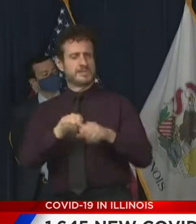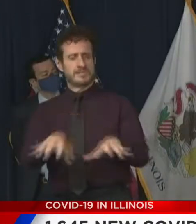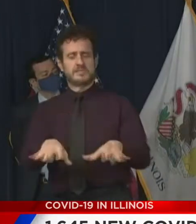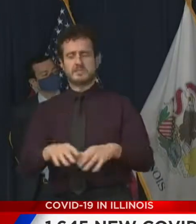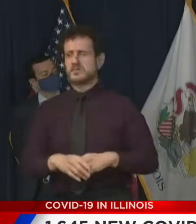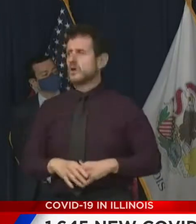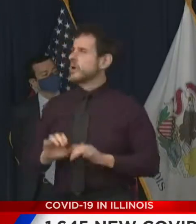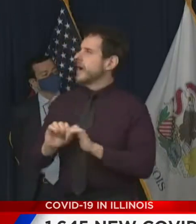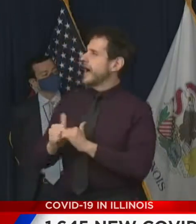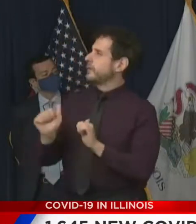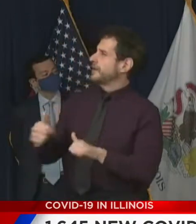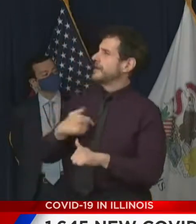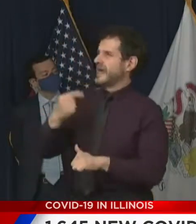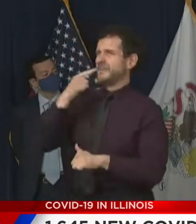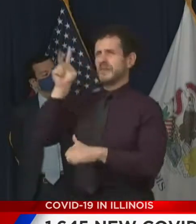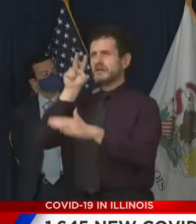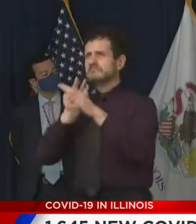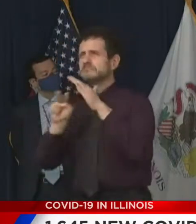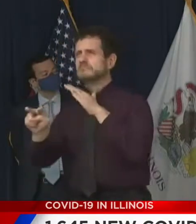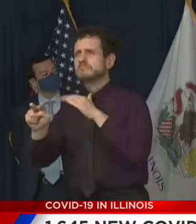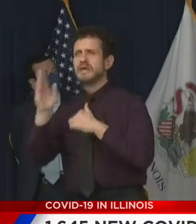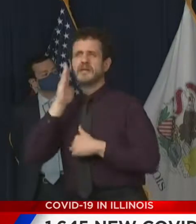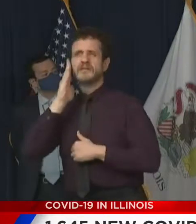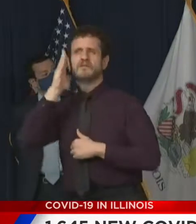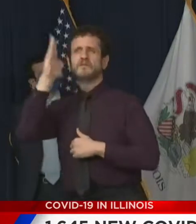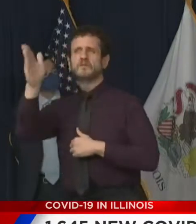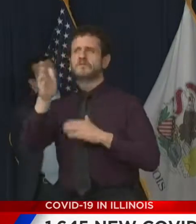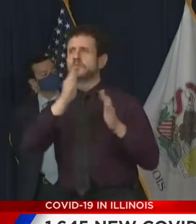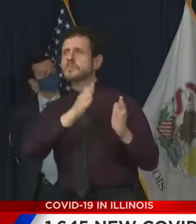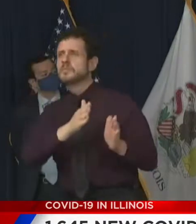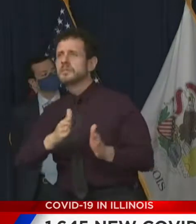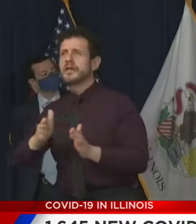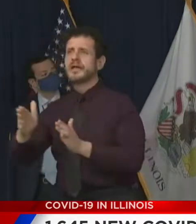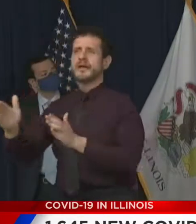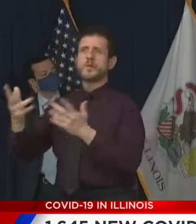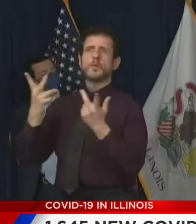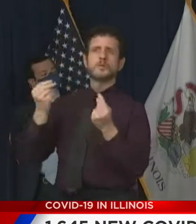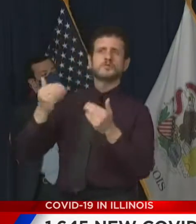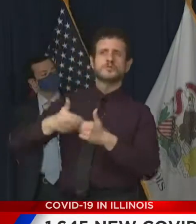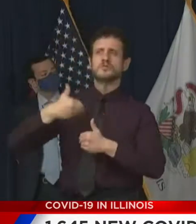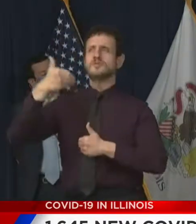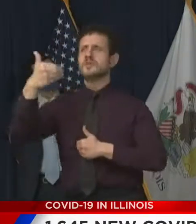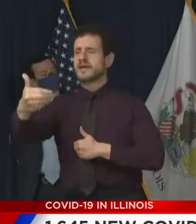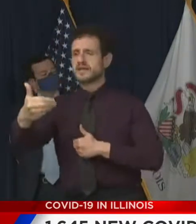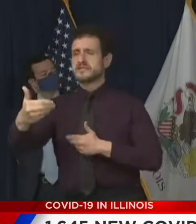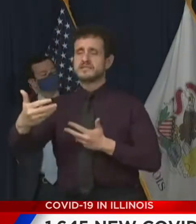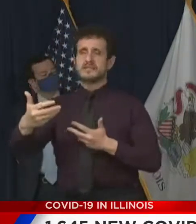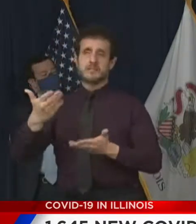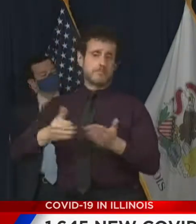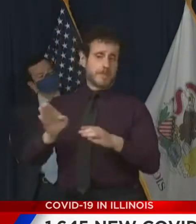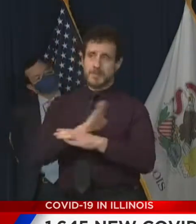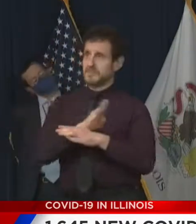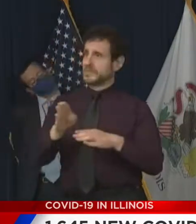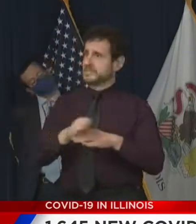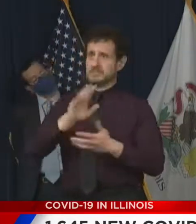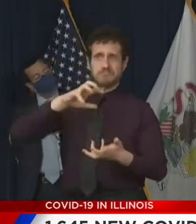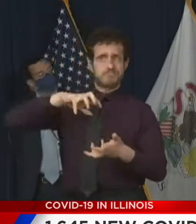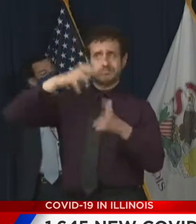thinking ahead to look towards the next interruption in their business,